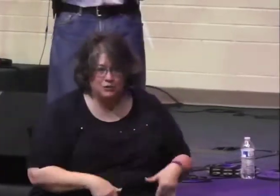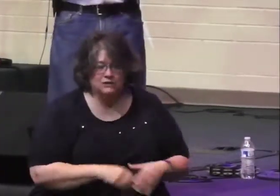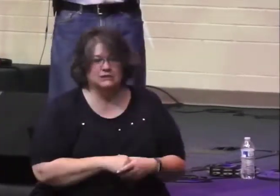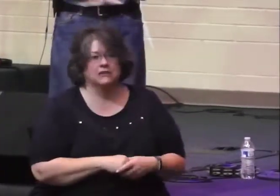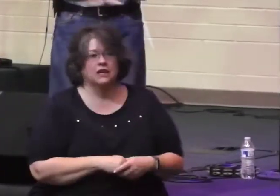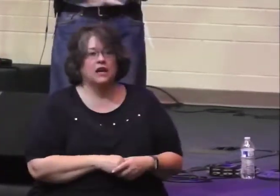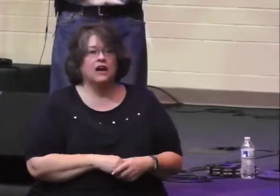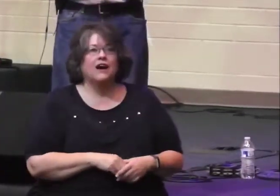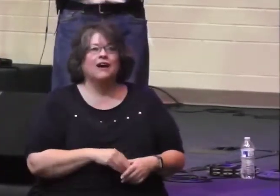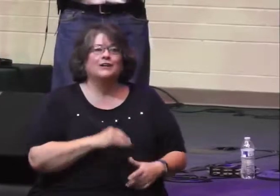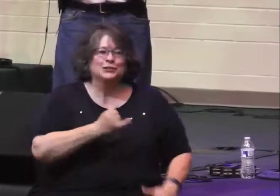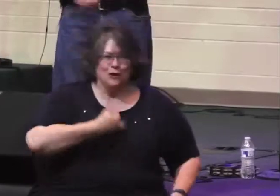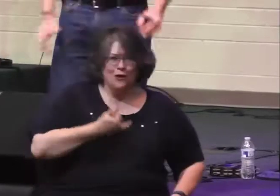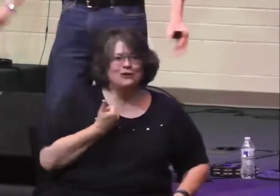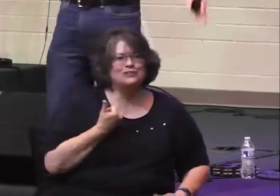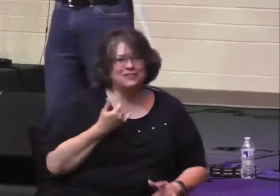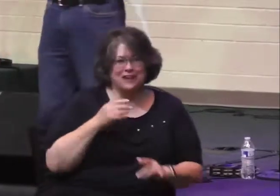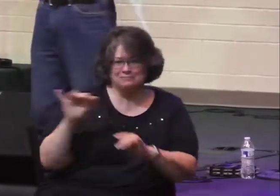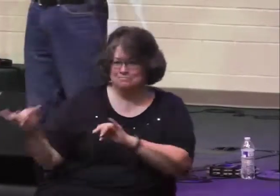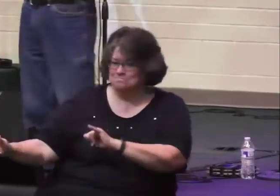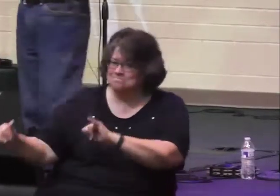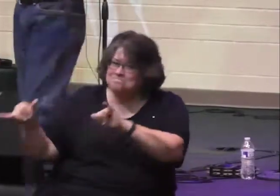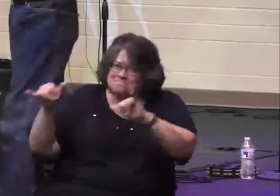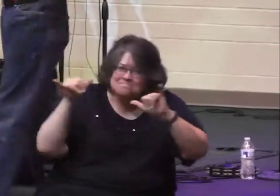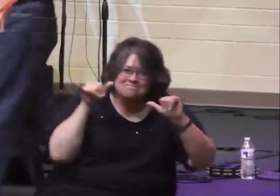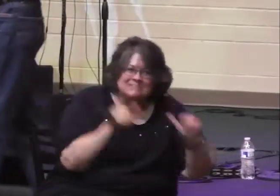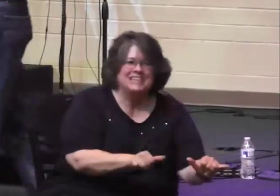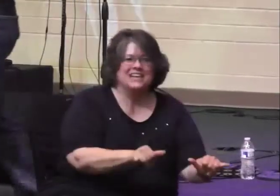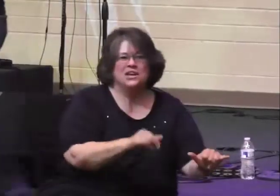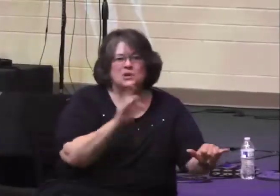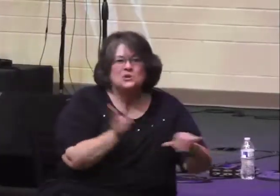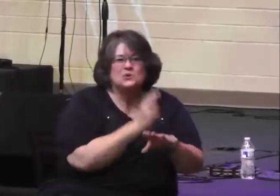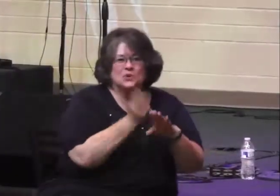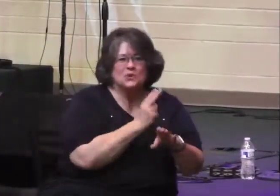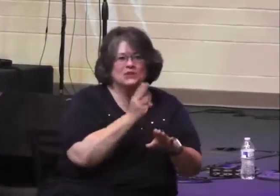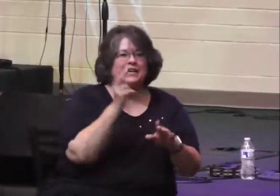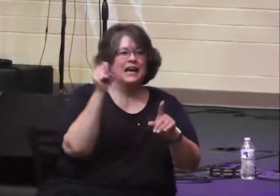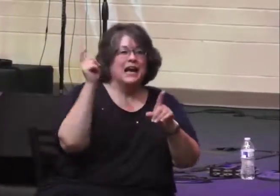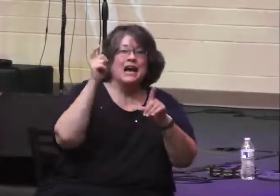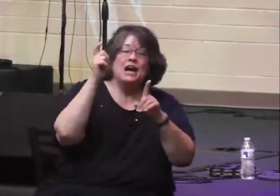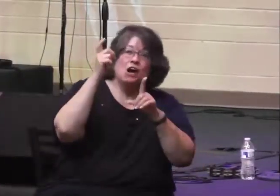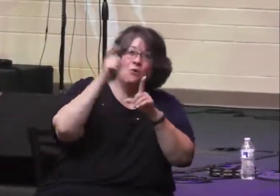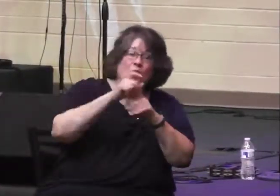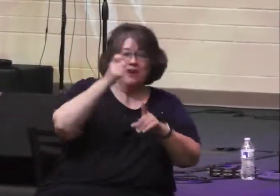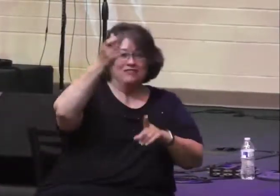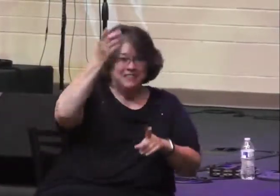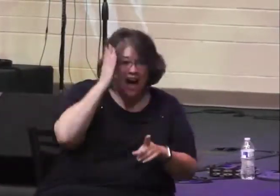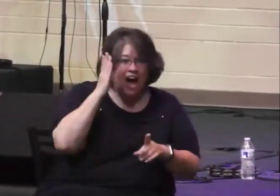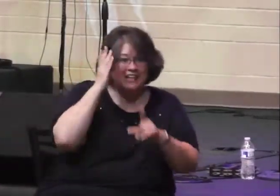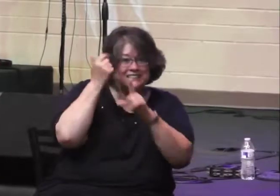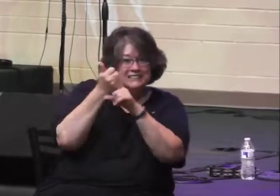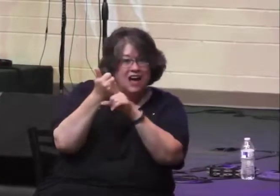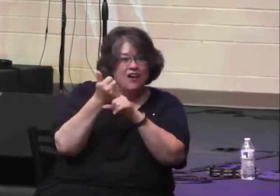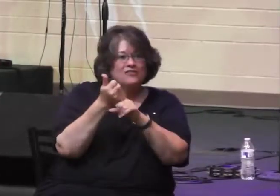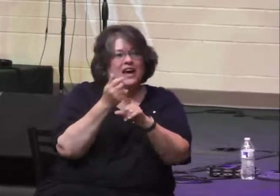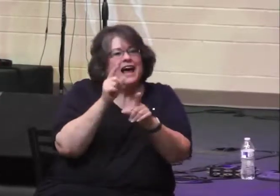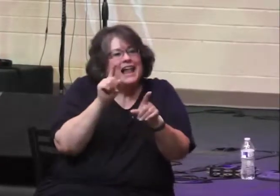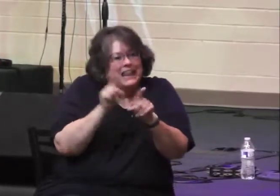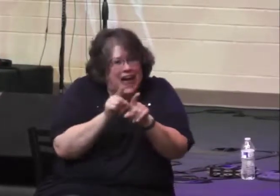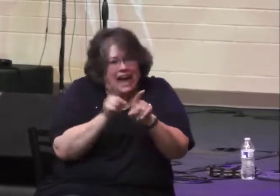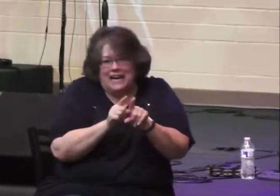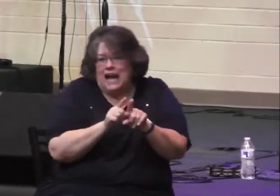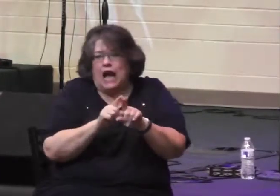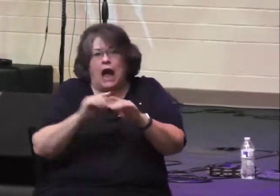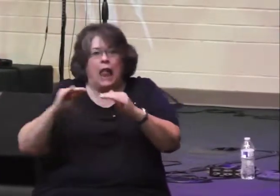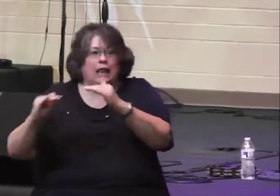early in his reign. He's using the standard of God's Word to try to lay a true, level,